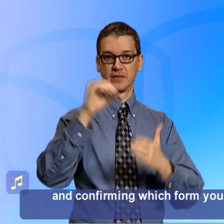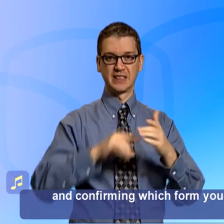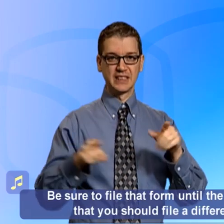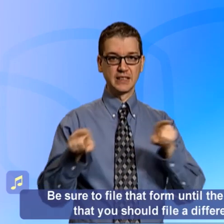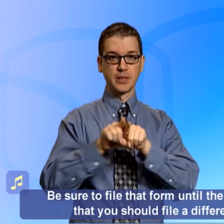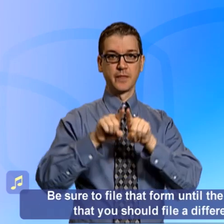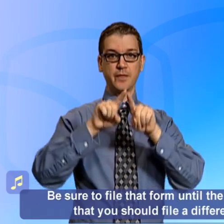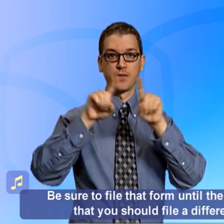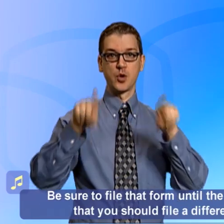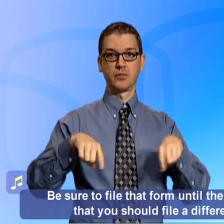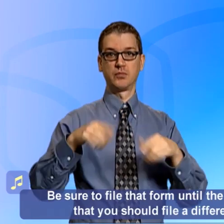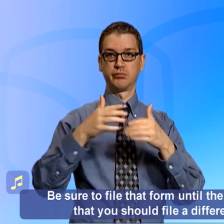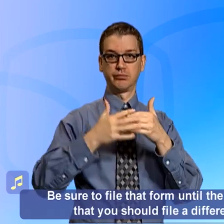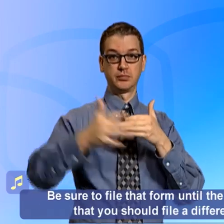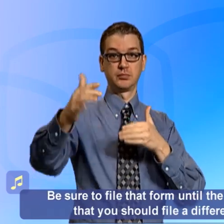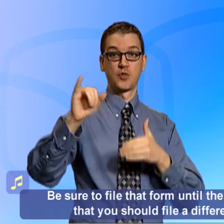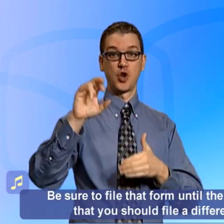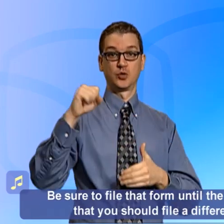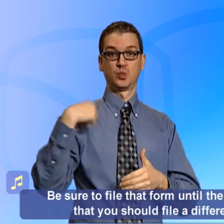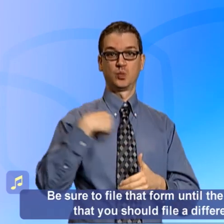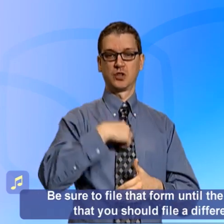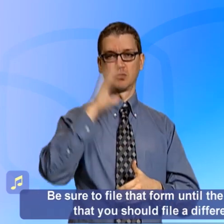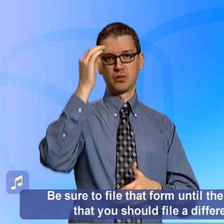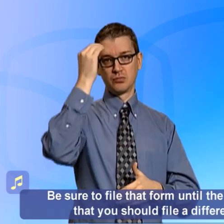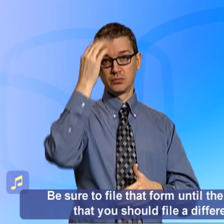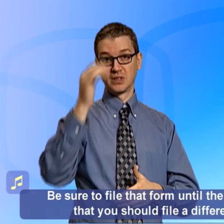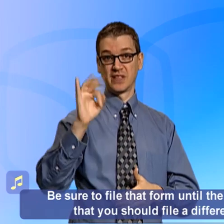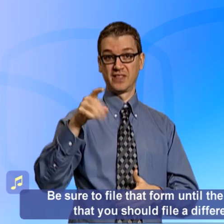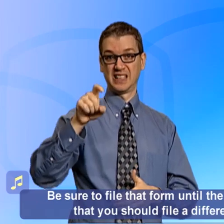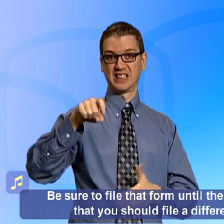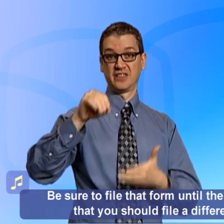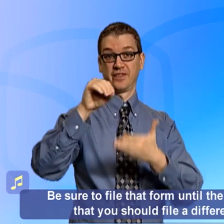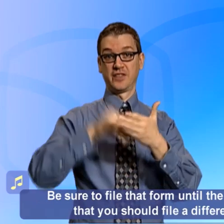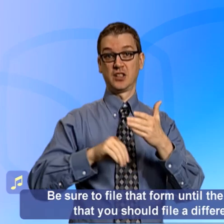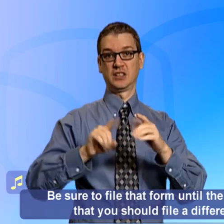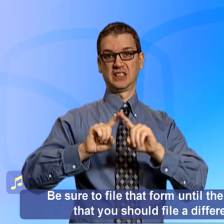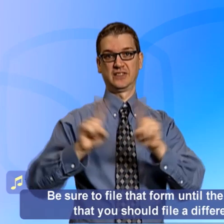Be sure to file that form until the IRS tells you that you should file a different form.